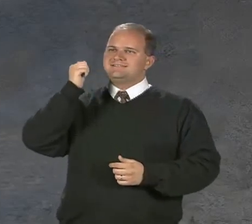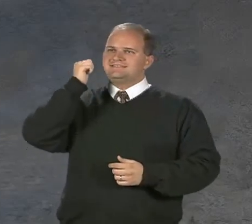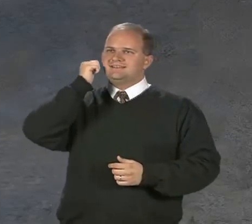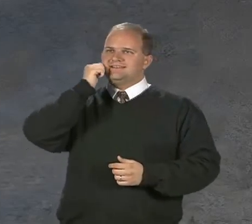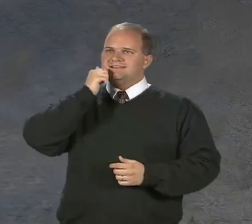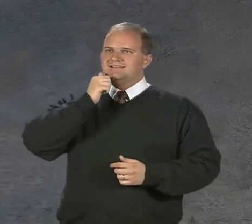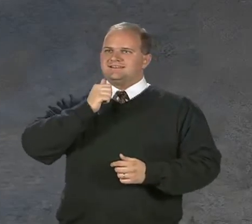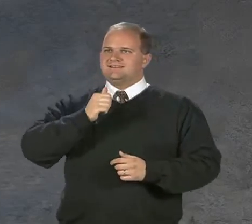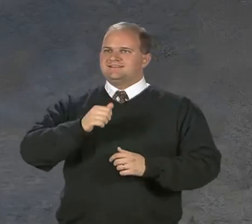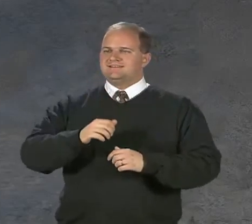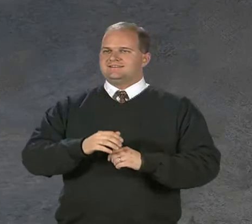day.